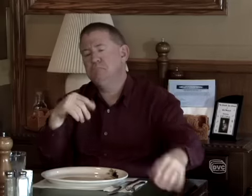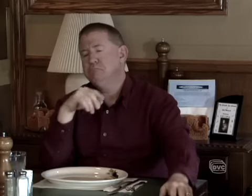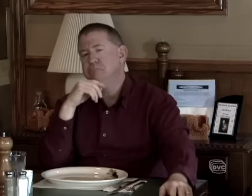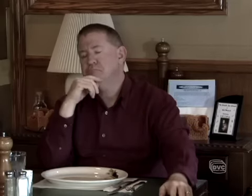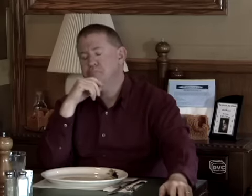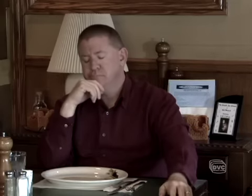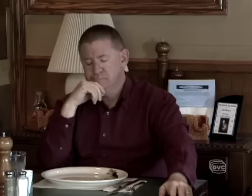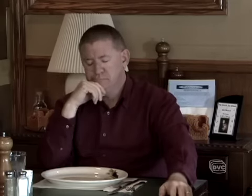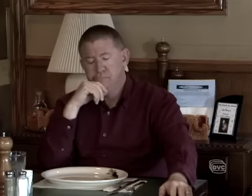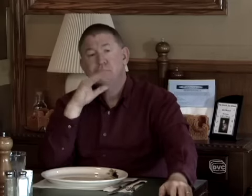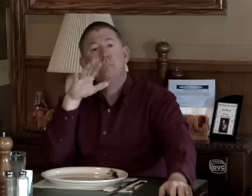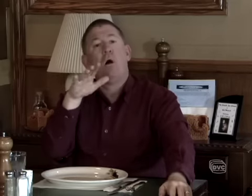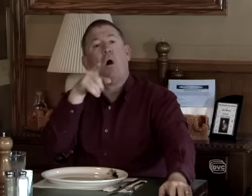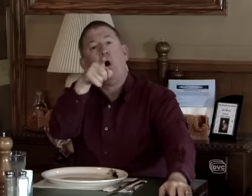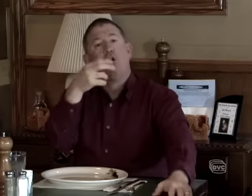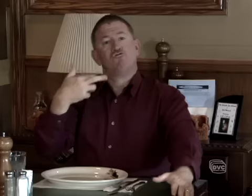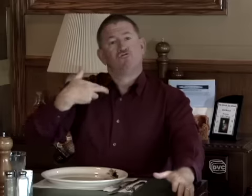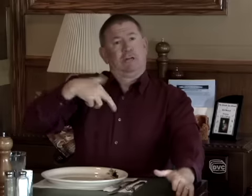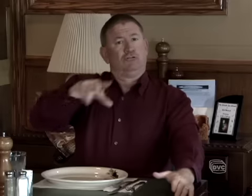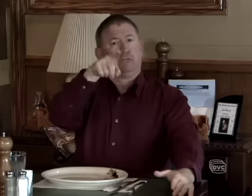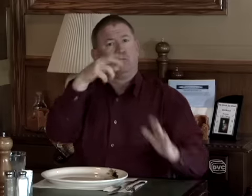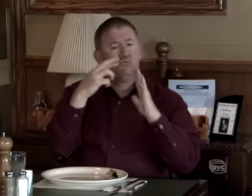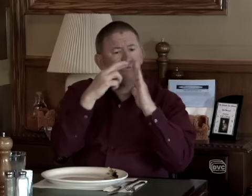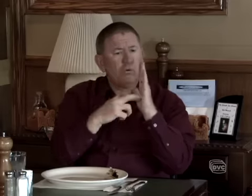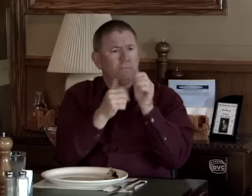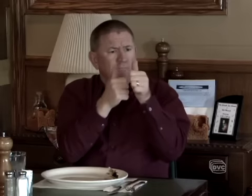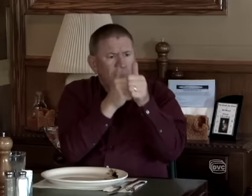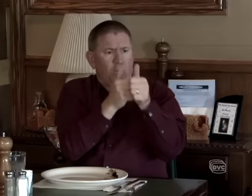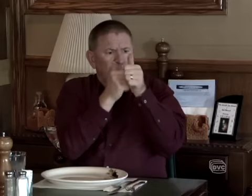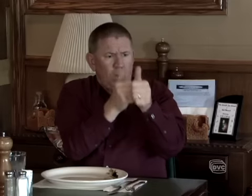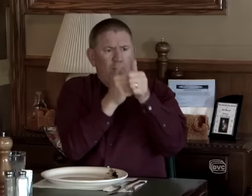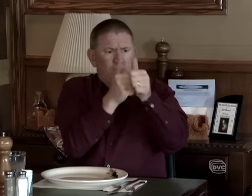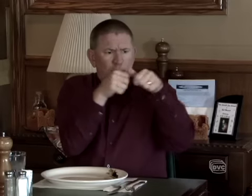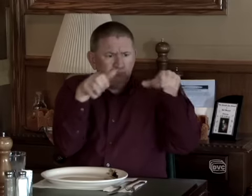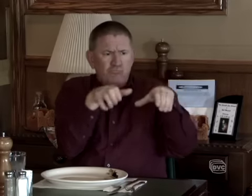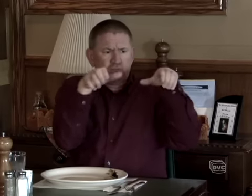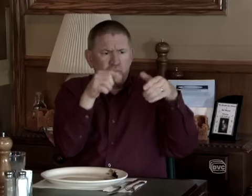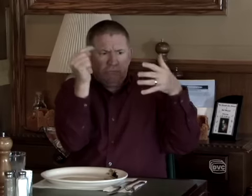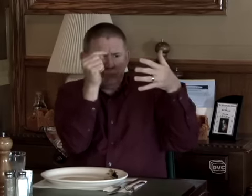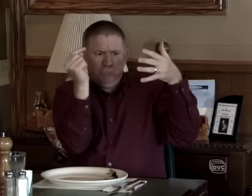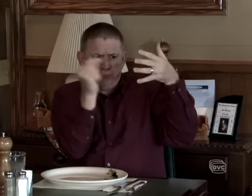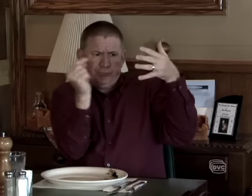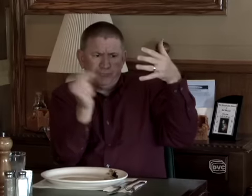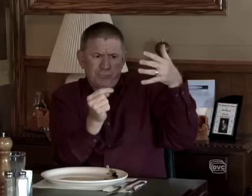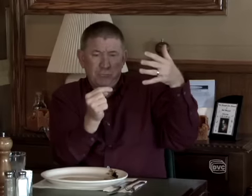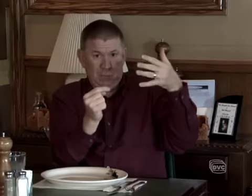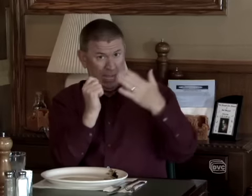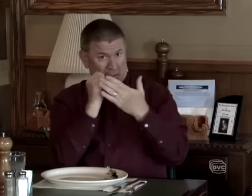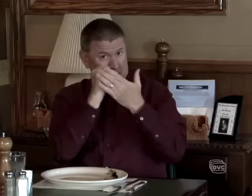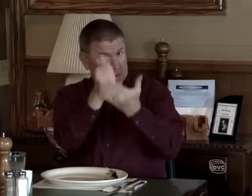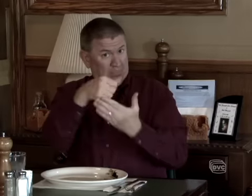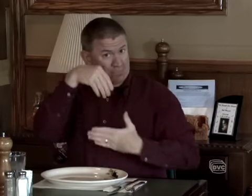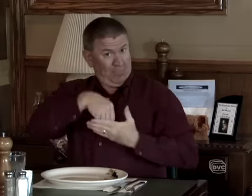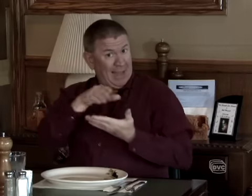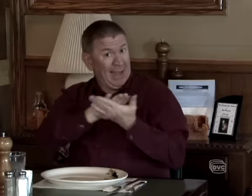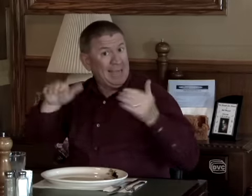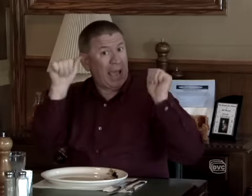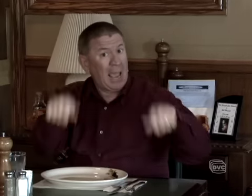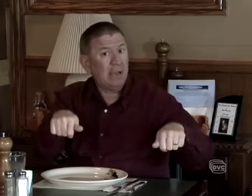that's not going to do it. Or what about religion? If I follow all the rules and get involved in my religion, is that going to help clean your heart up?